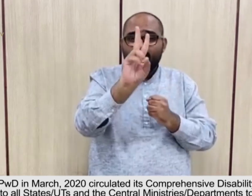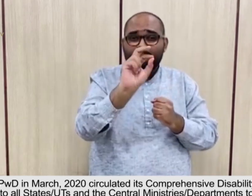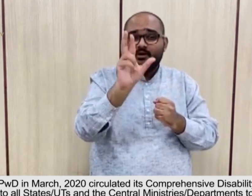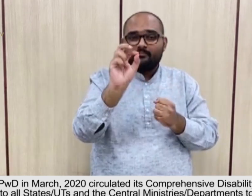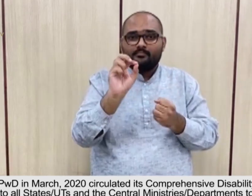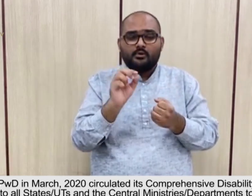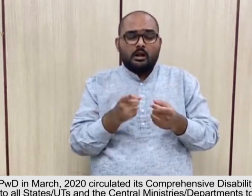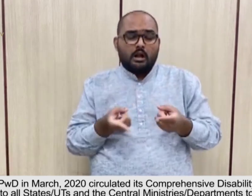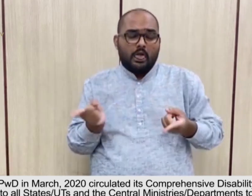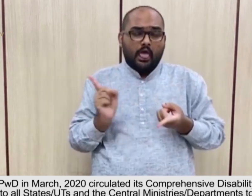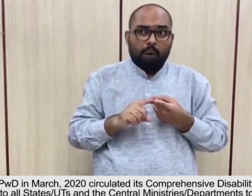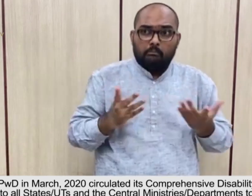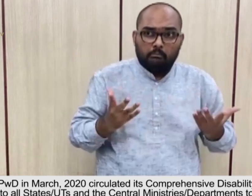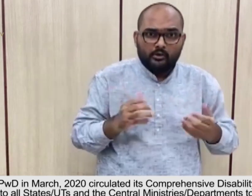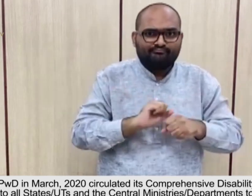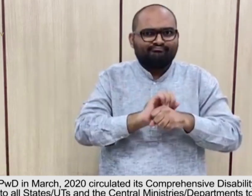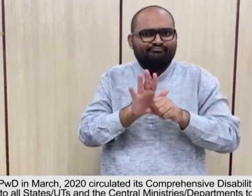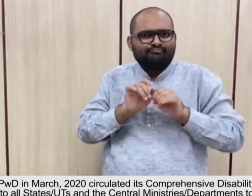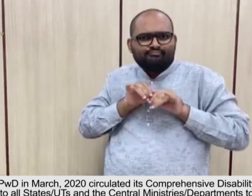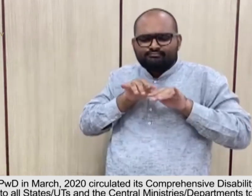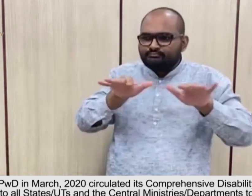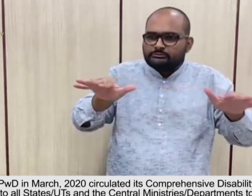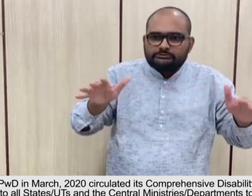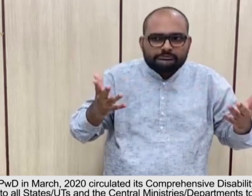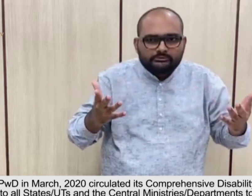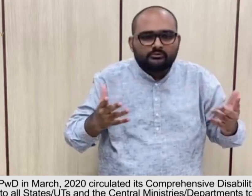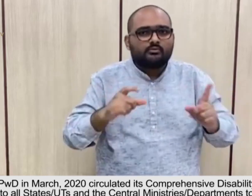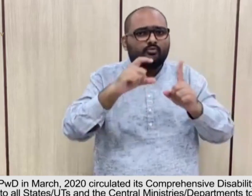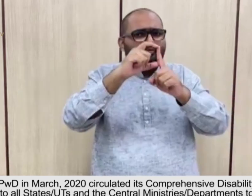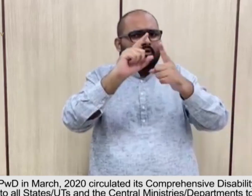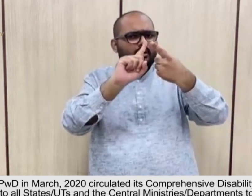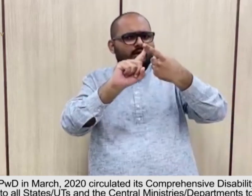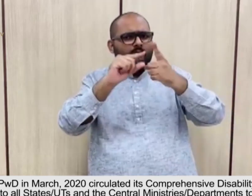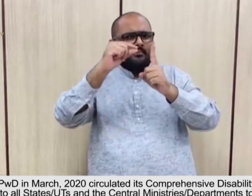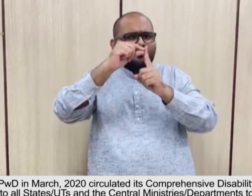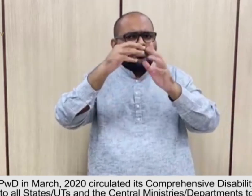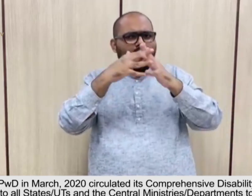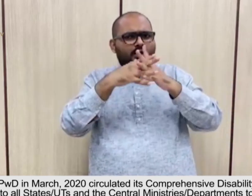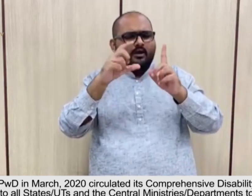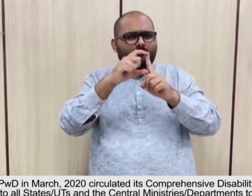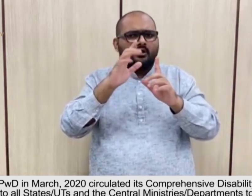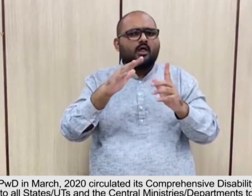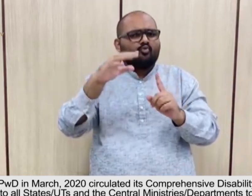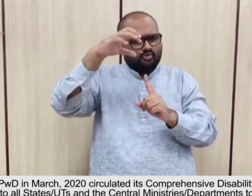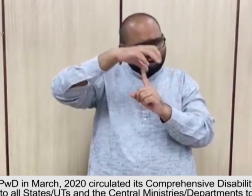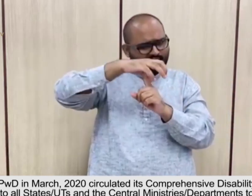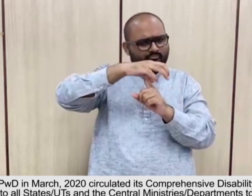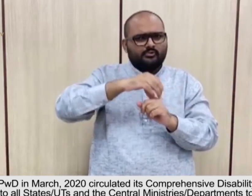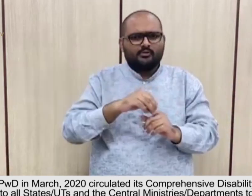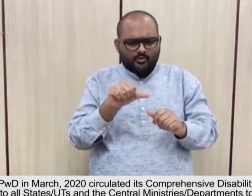DEPWD in March 2020 circulated its